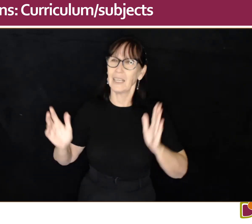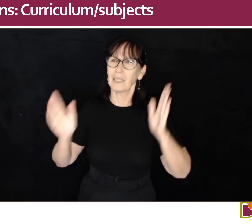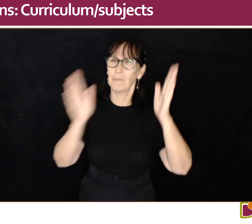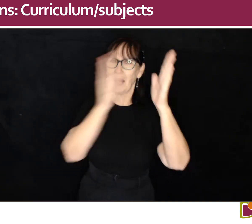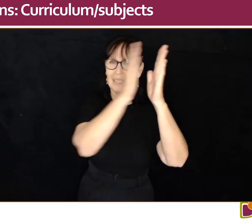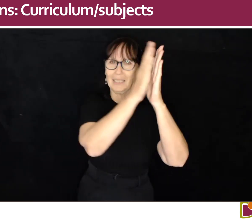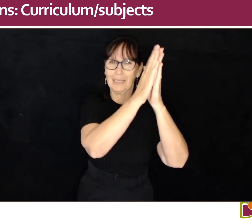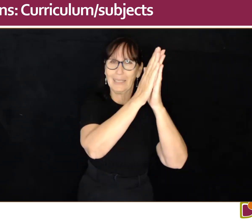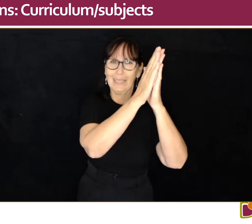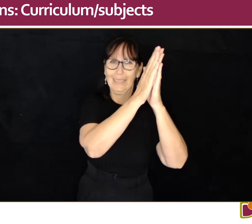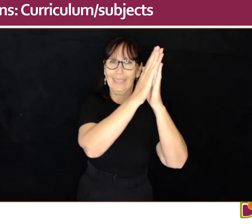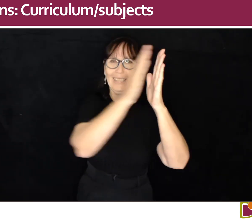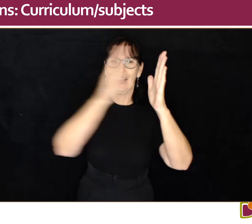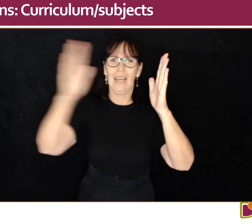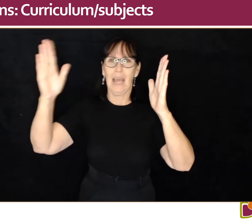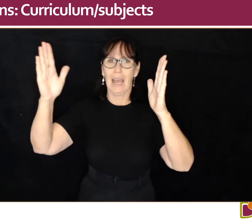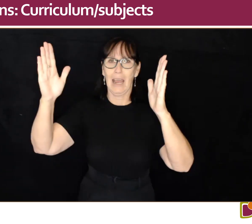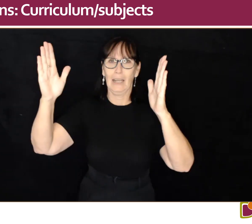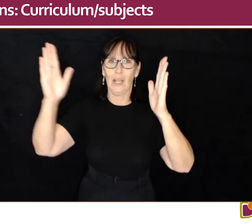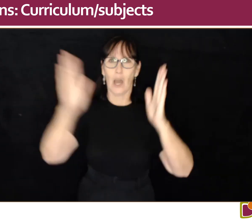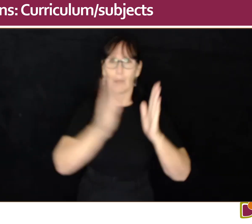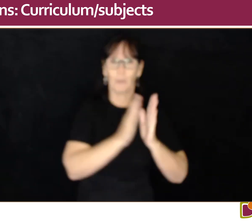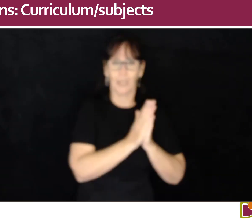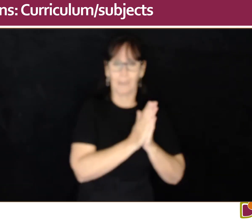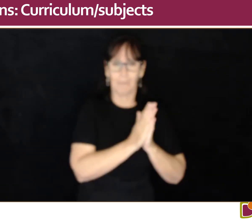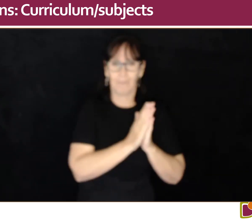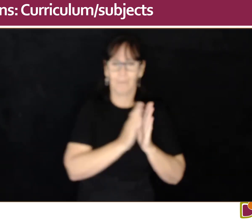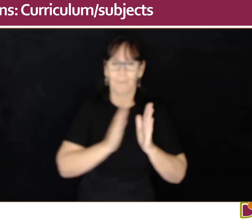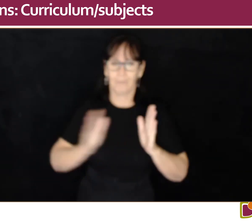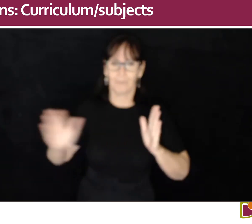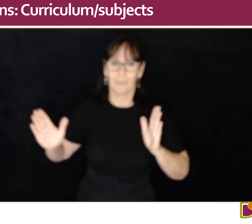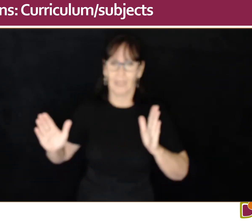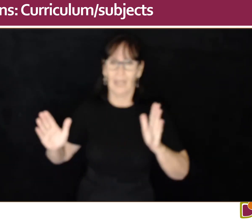Think they're compactors. Library.